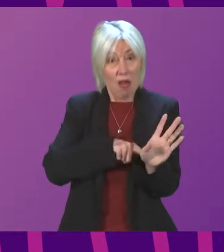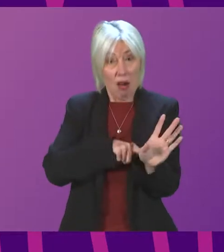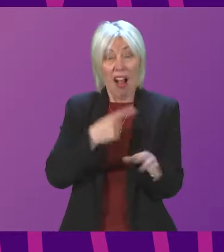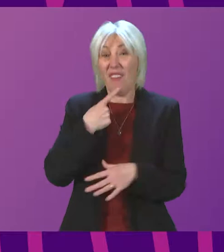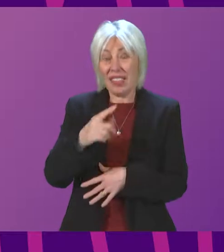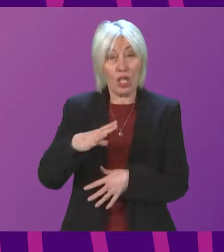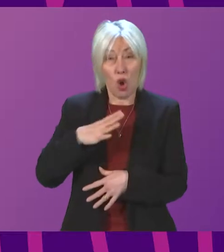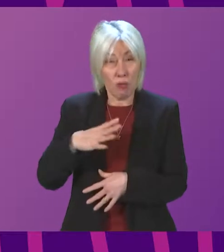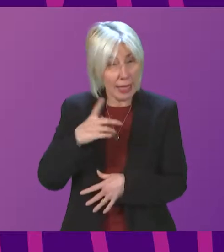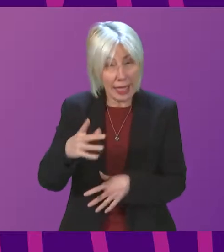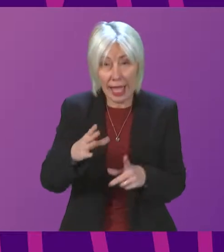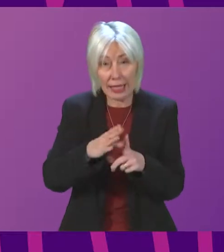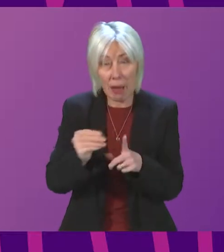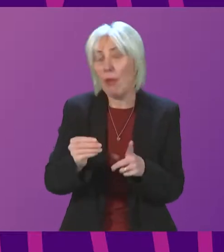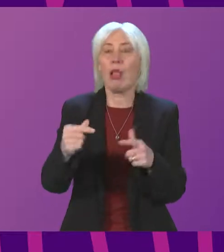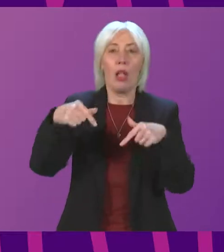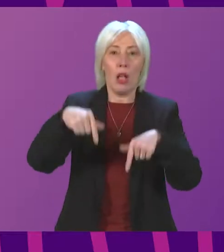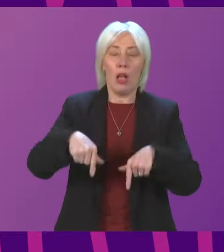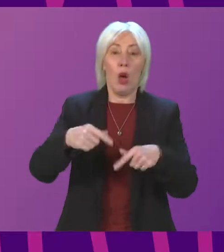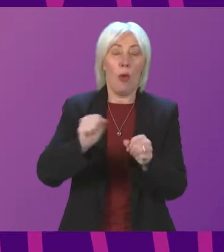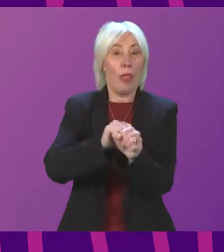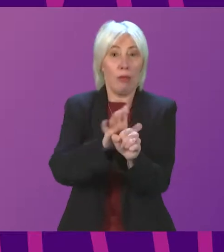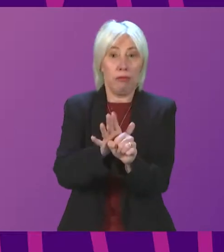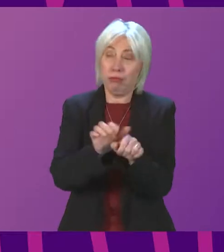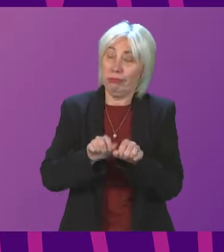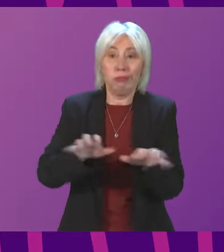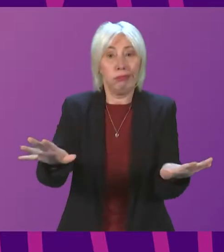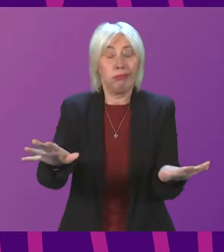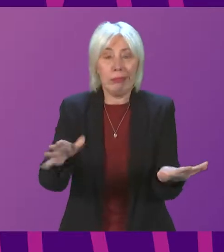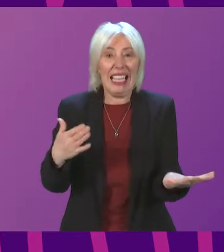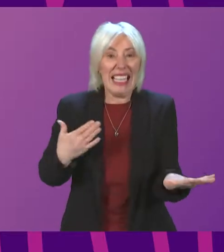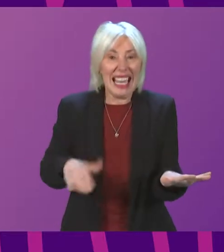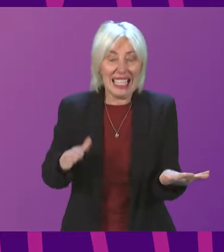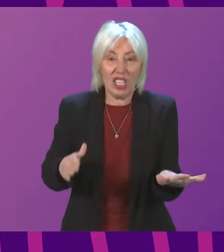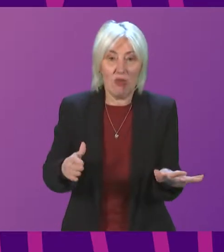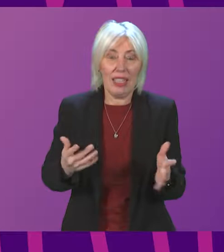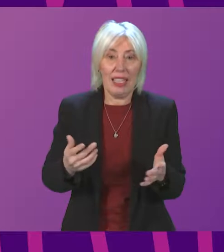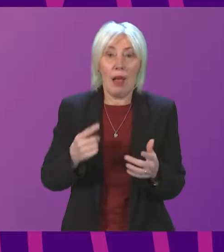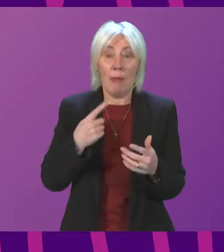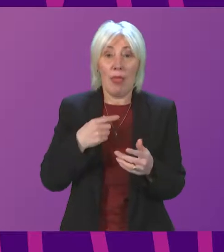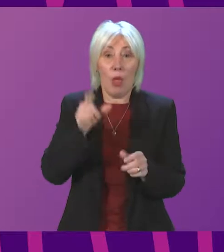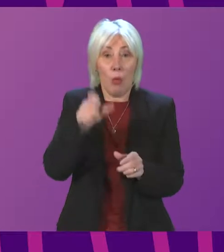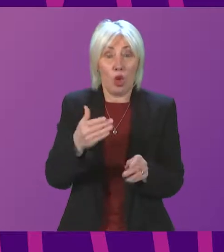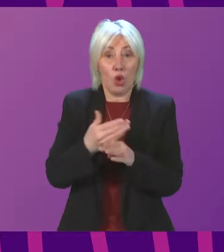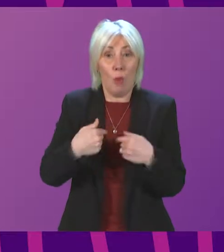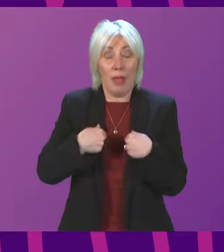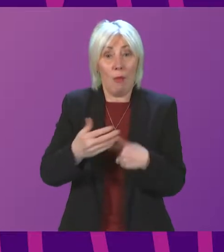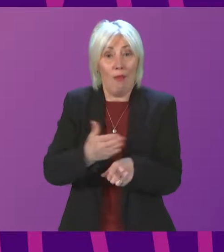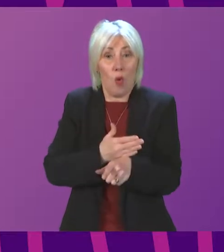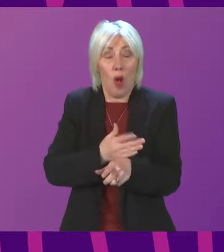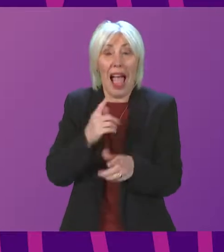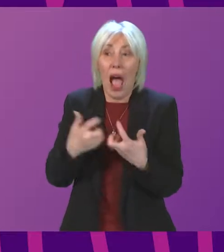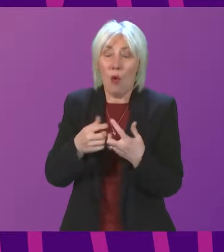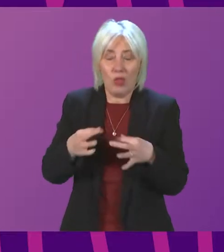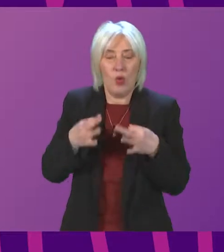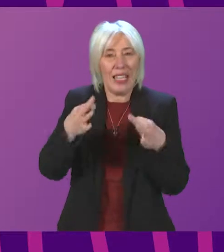already given him the example at the start of this year of where we were with the pandemic and the necessary requirement that my predecessor set out to delay the implementation of the scheme,